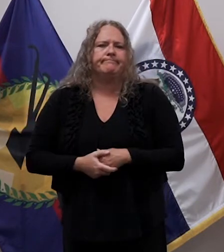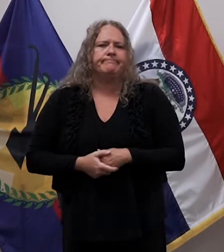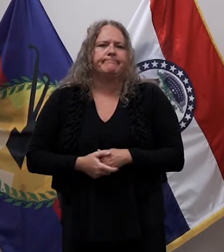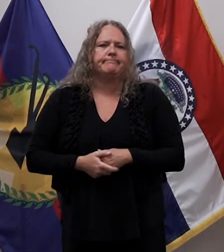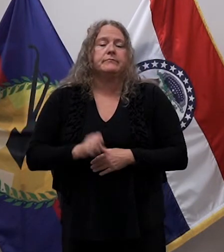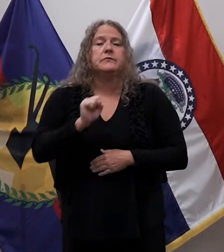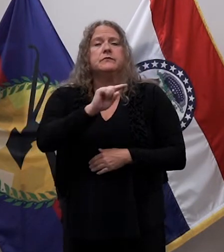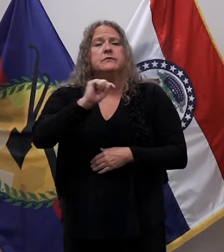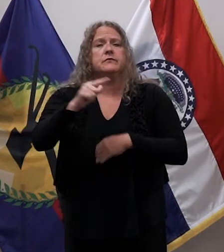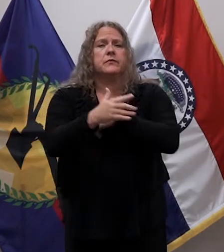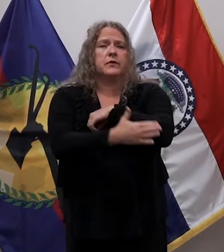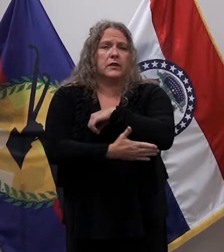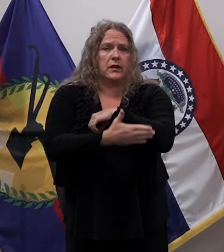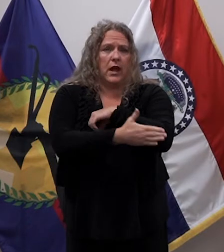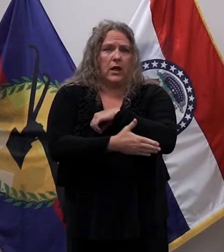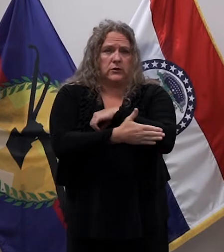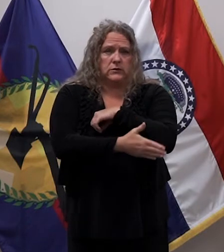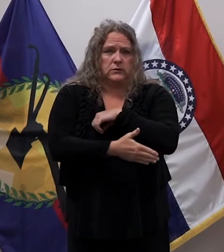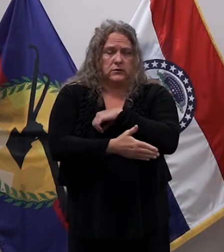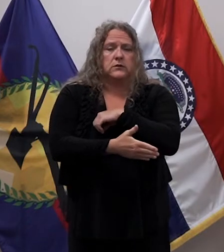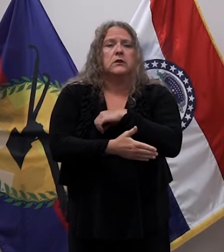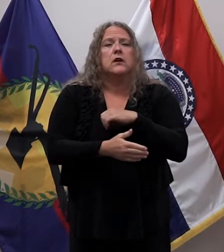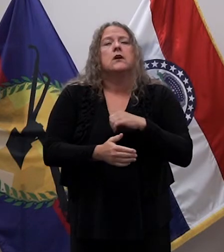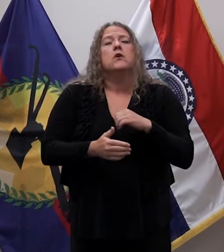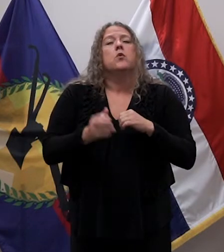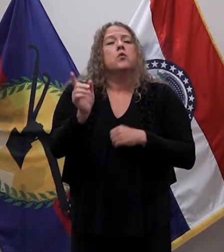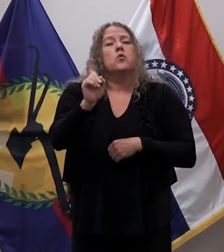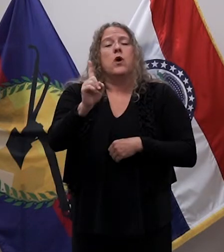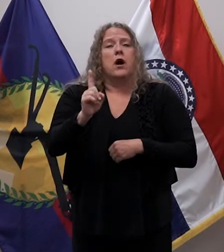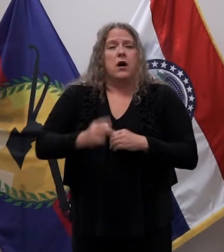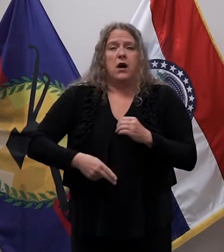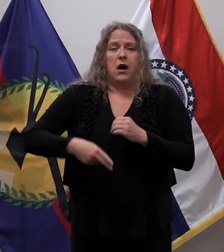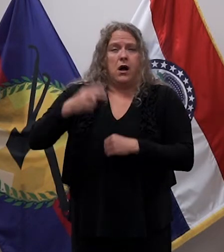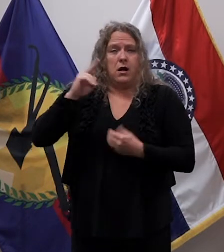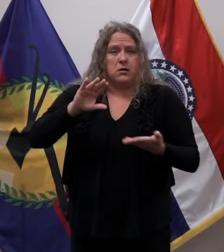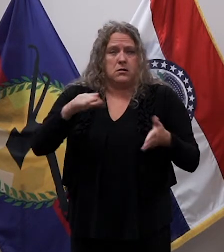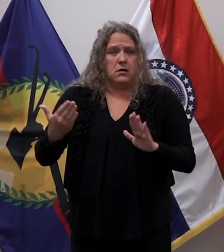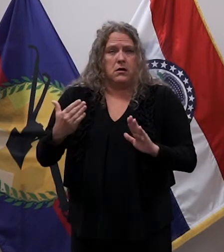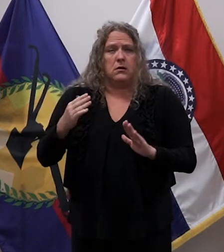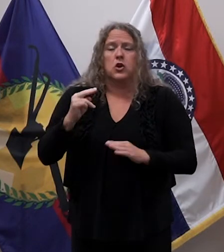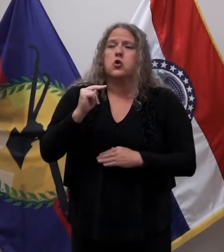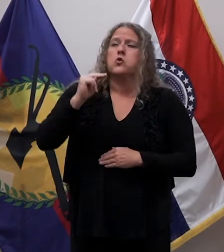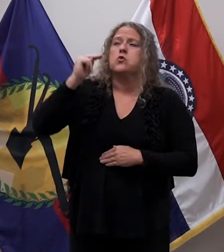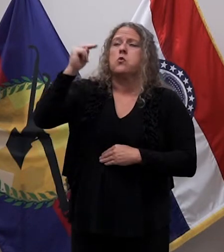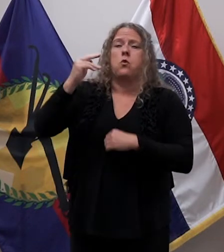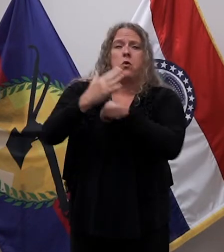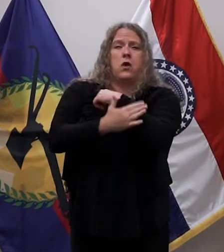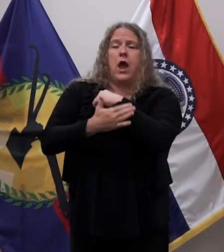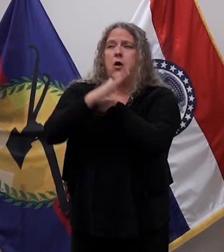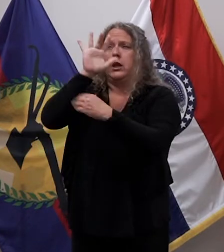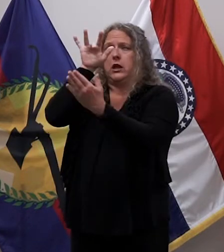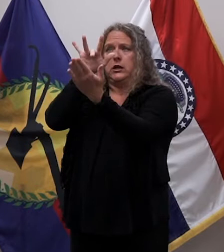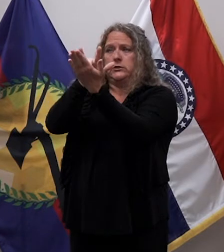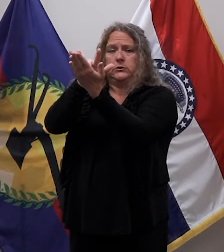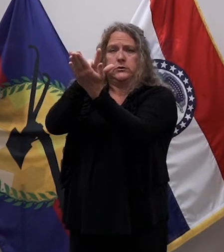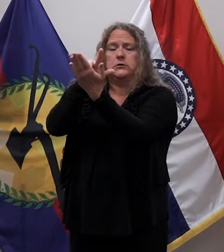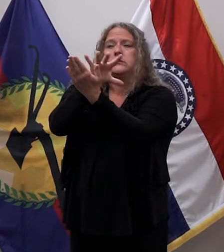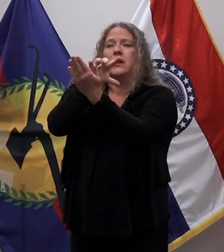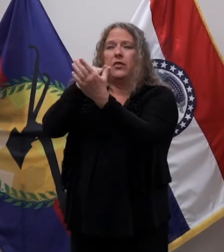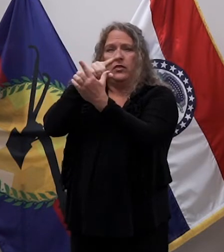In St. Louis County, mortality rates were the highest in the outer north region of the county, closely followed by the inner north region,